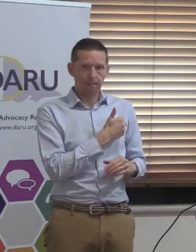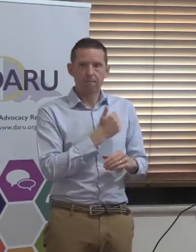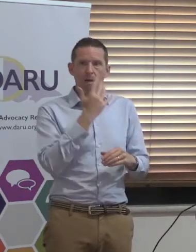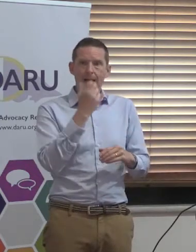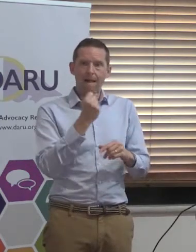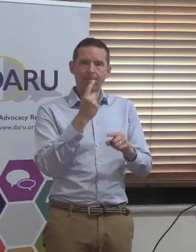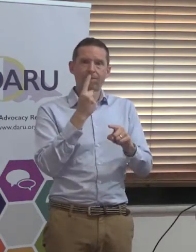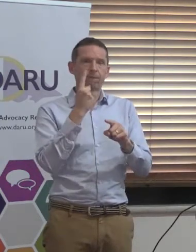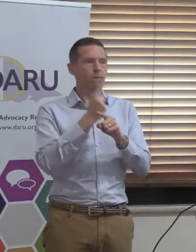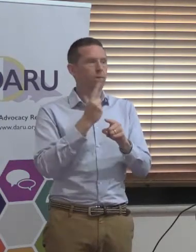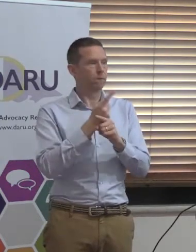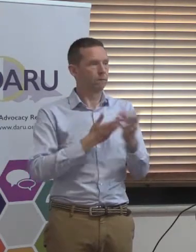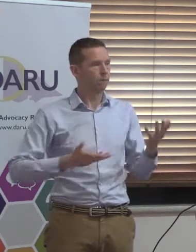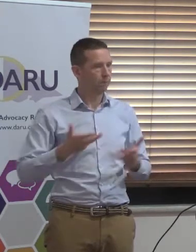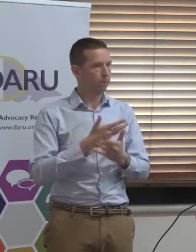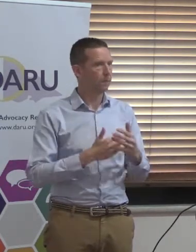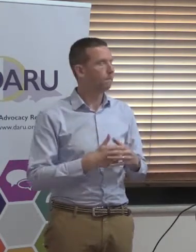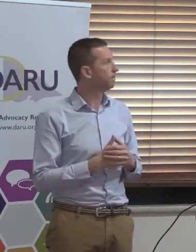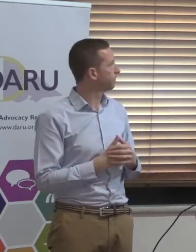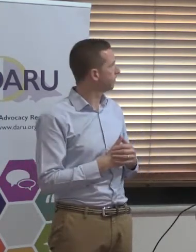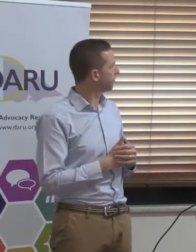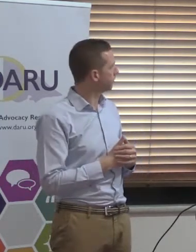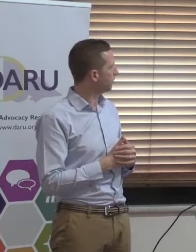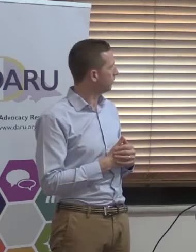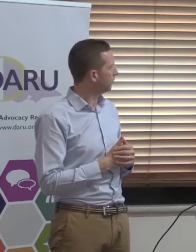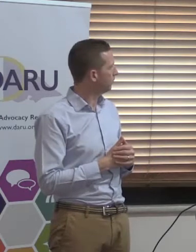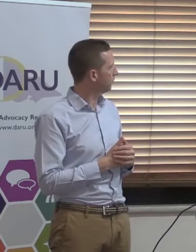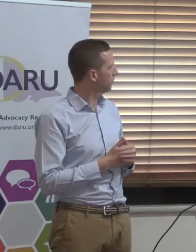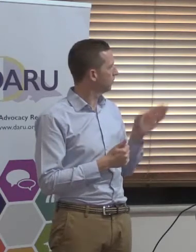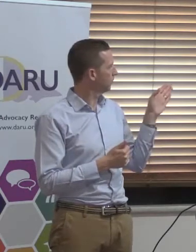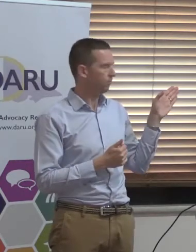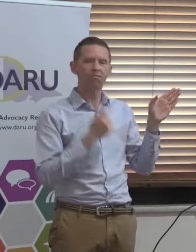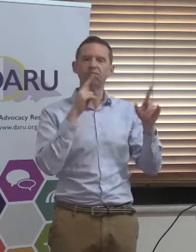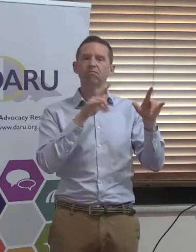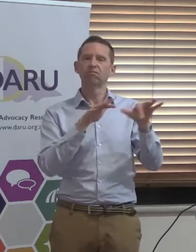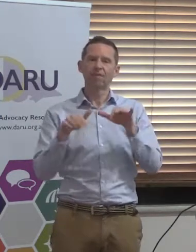safeguarding.